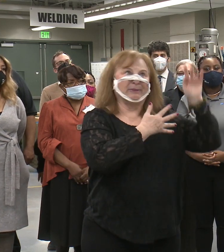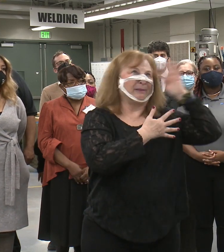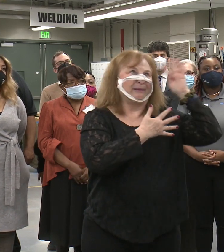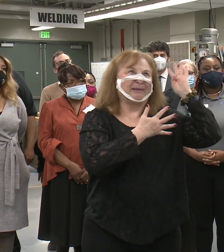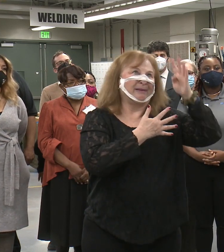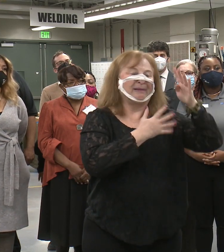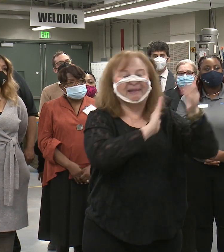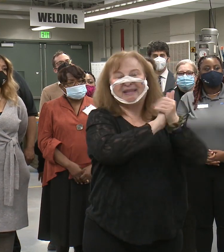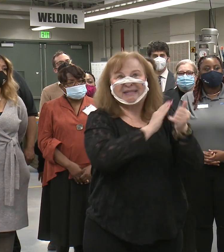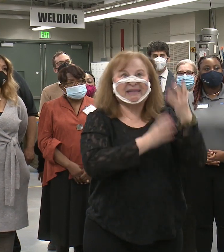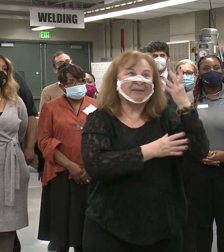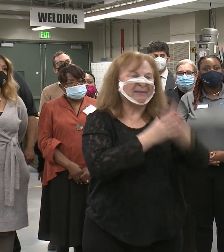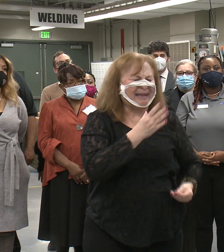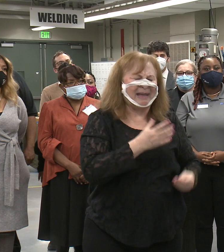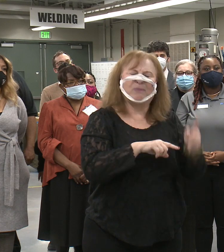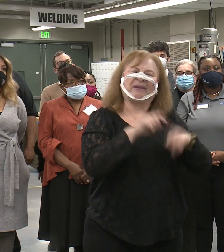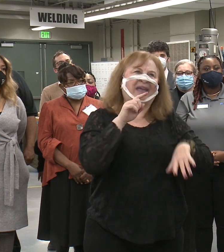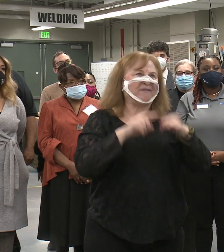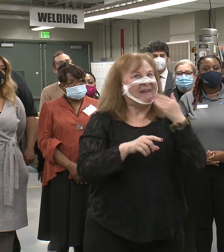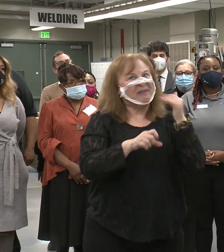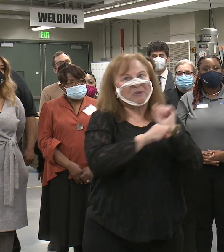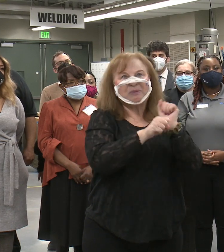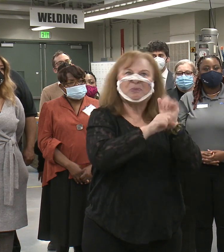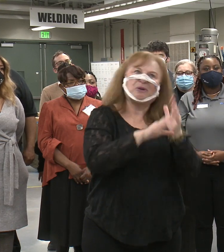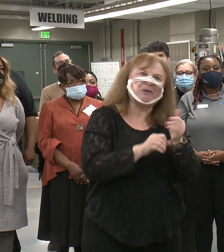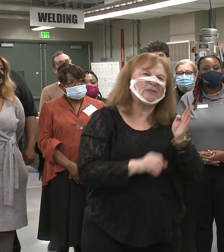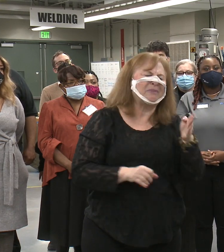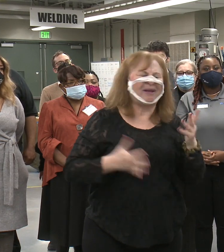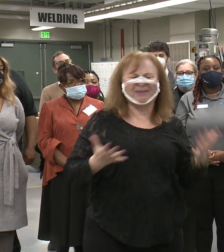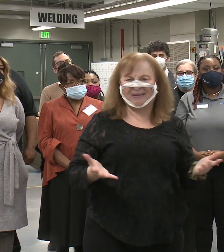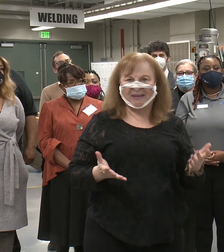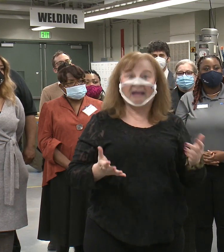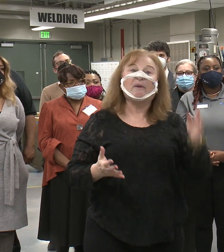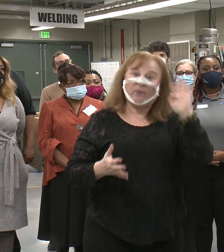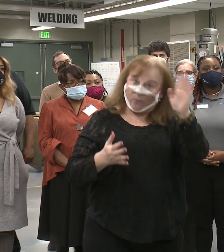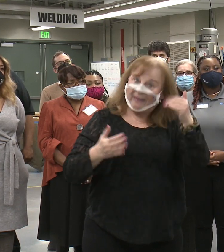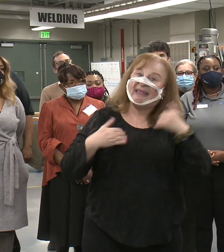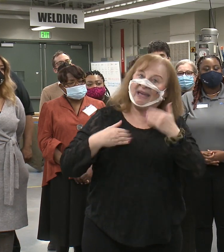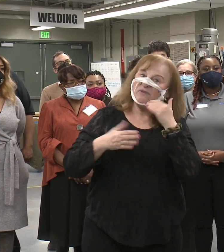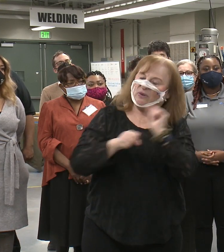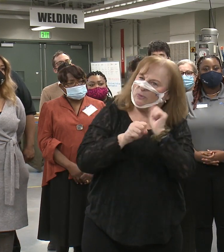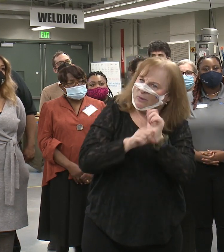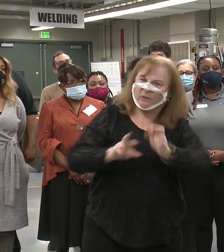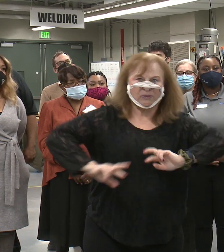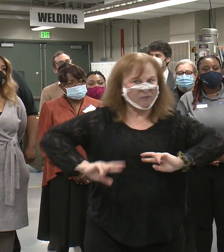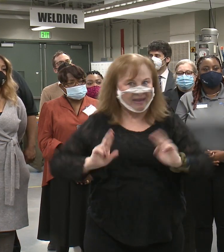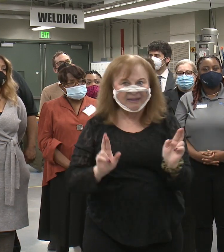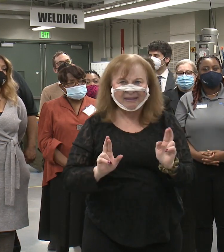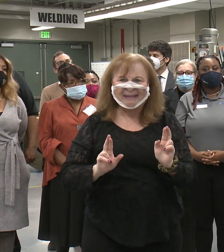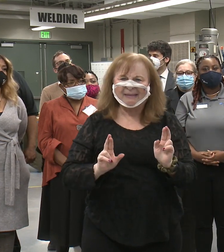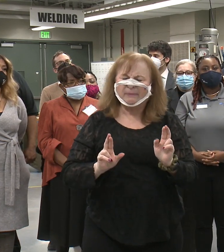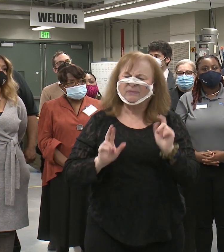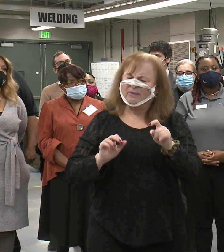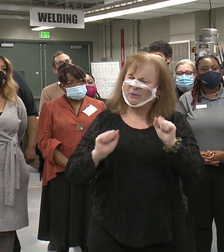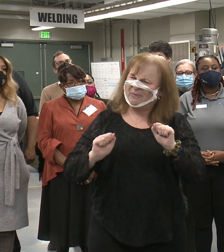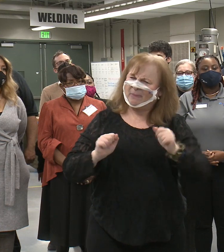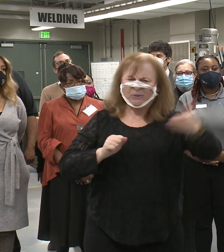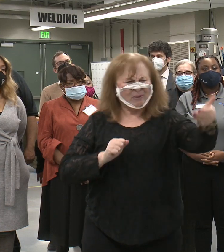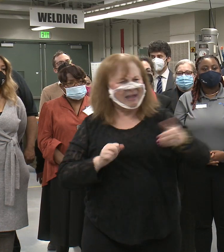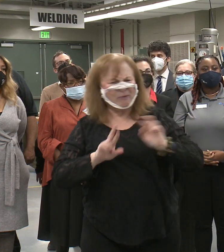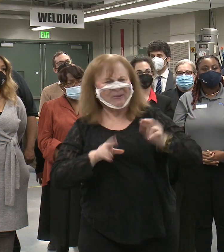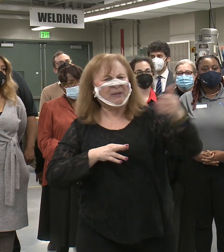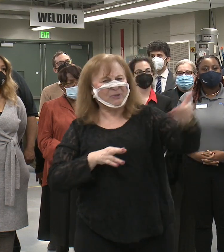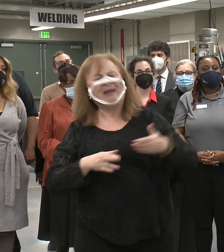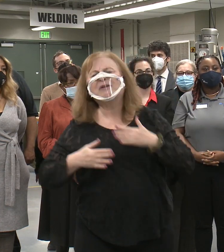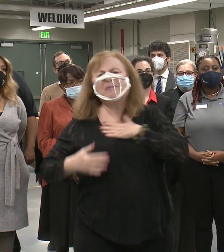there's a skills gap. We just can't find good workers in Baltimore. They're going to be there. They're going to be ready. And we should be able to hire them and be ready to